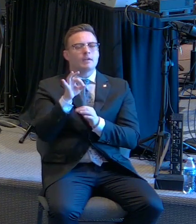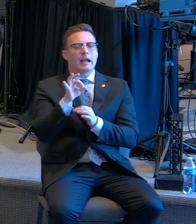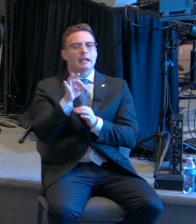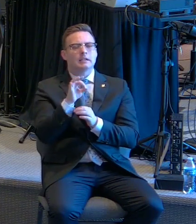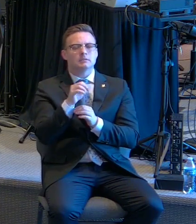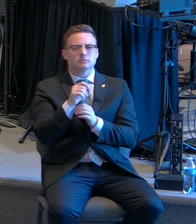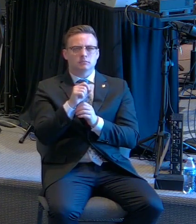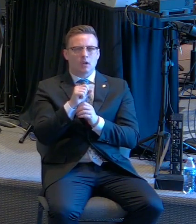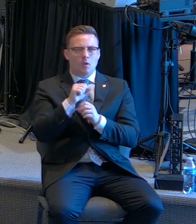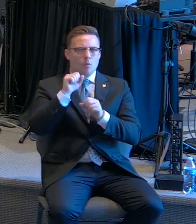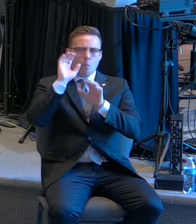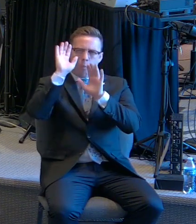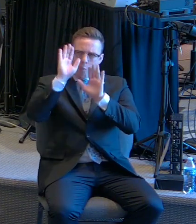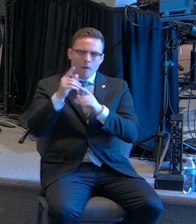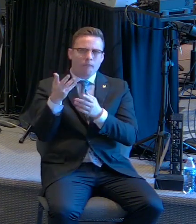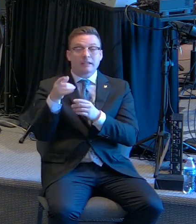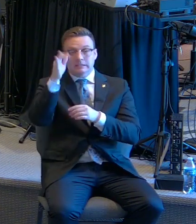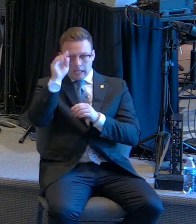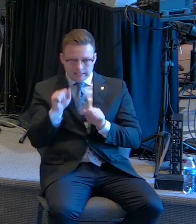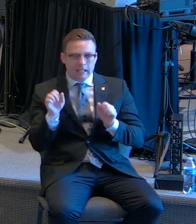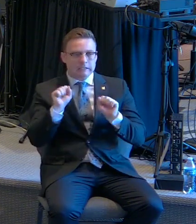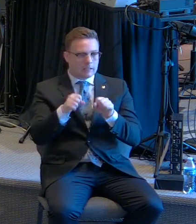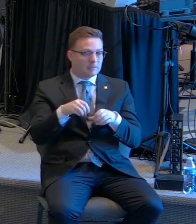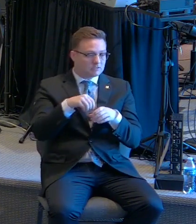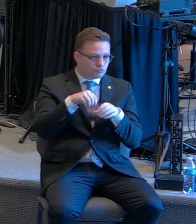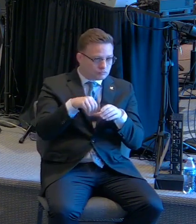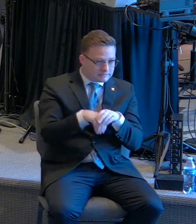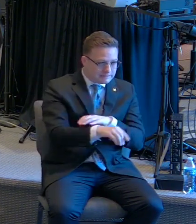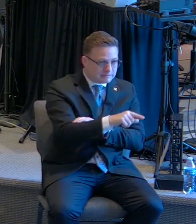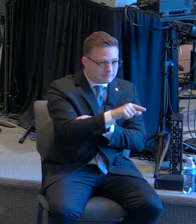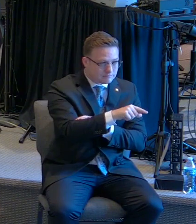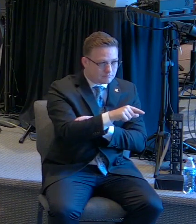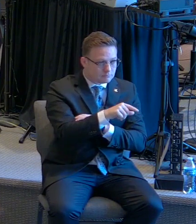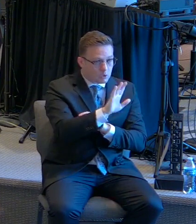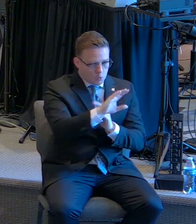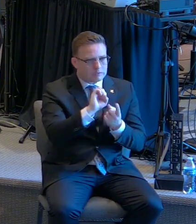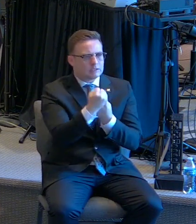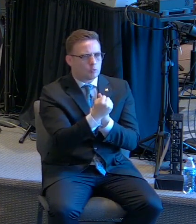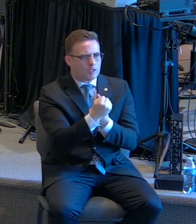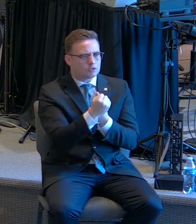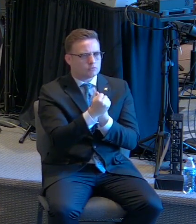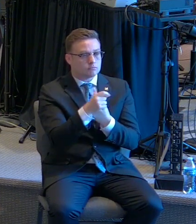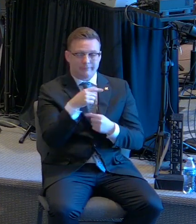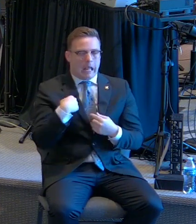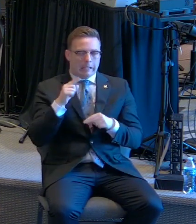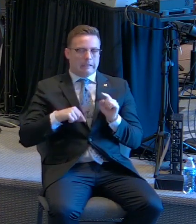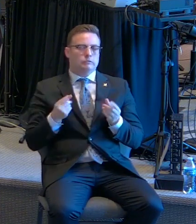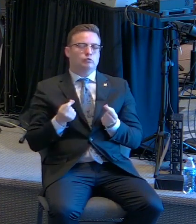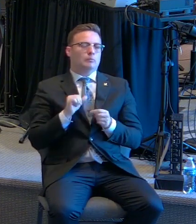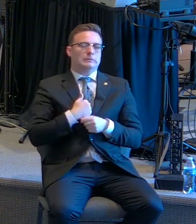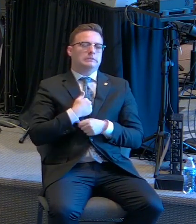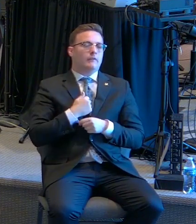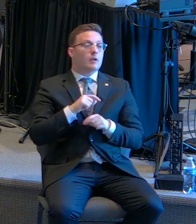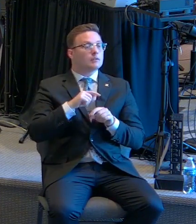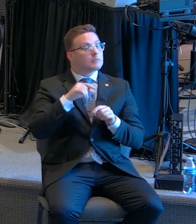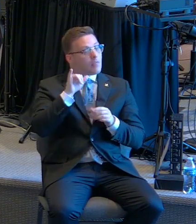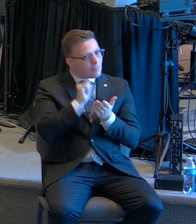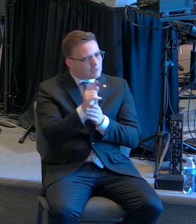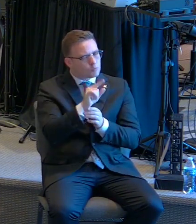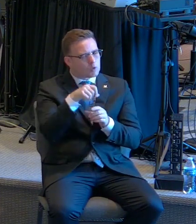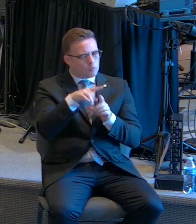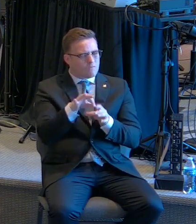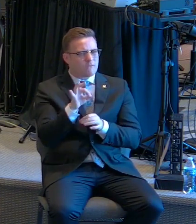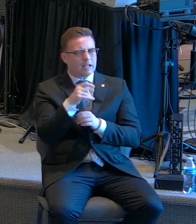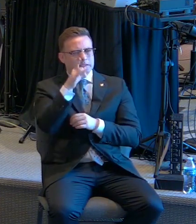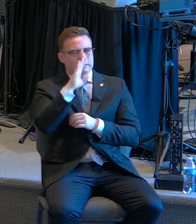experience things that God can accomplish and we can't. It's in the fire that we truly see God coming